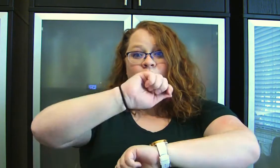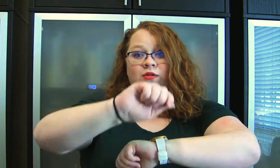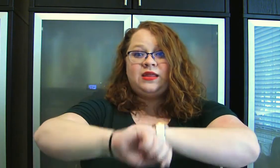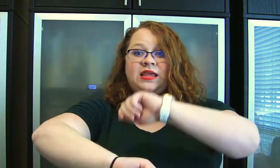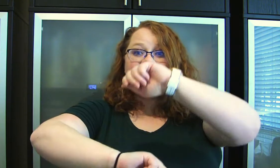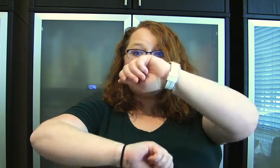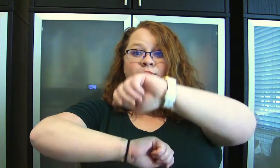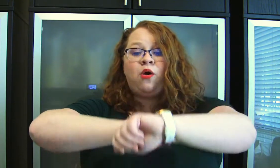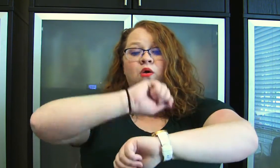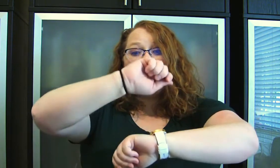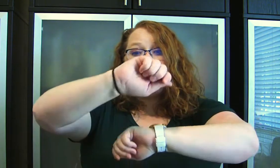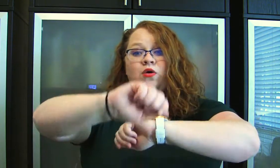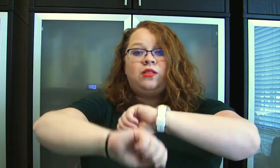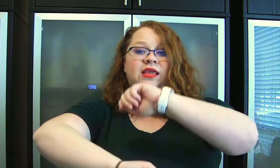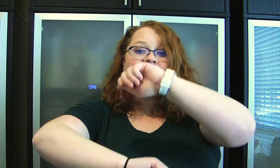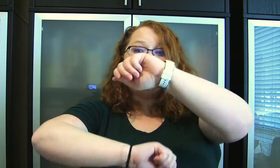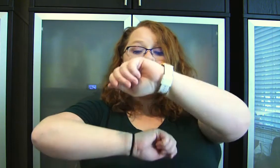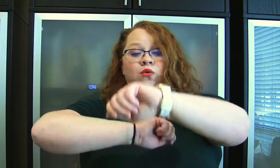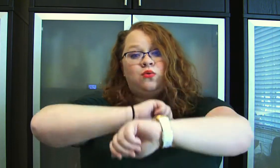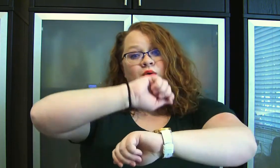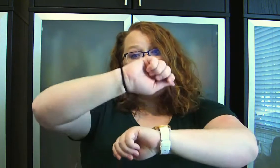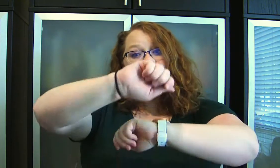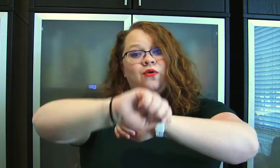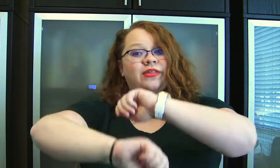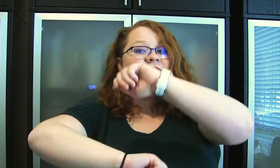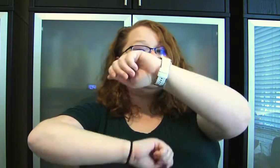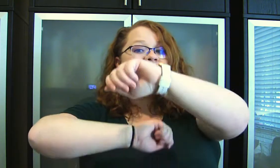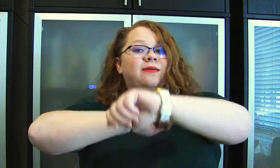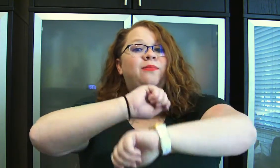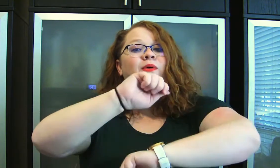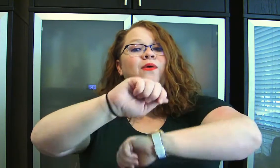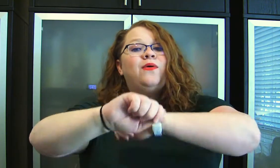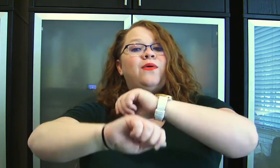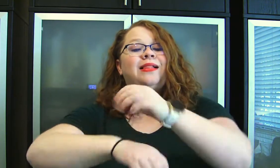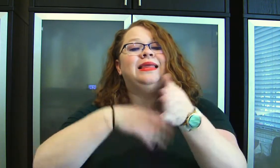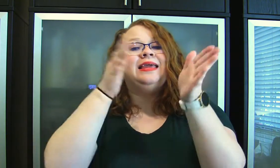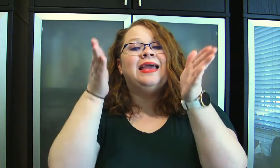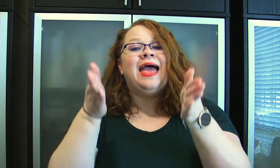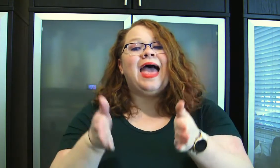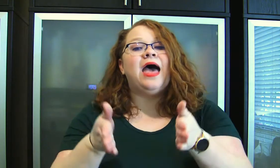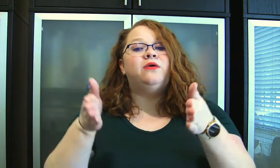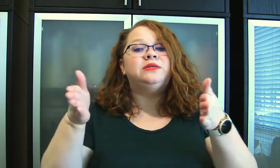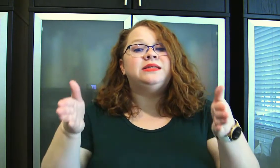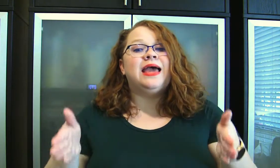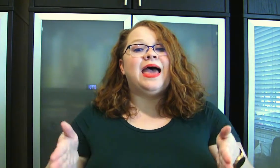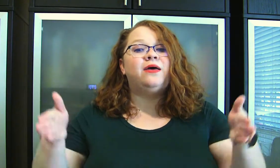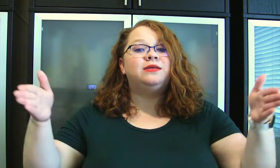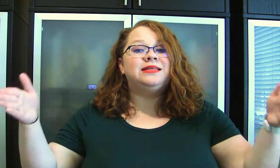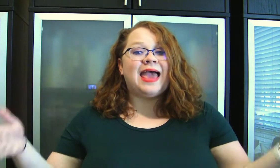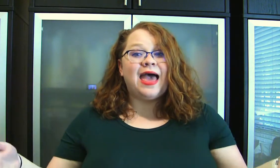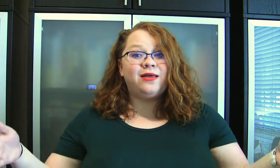Roly Poly, Roly Poly. Out, out, out.